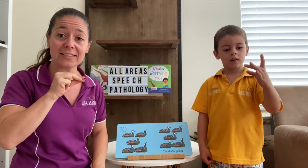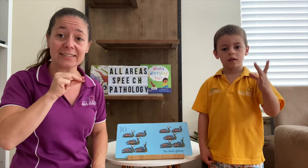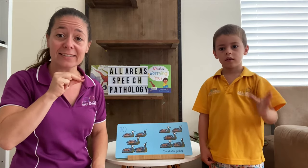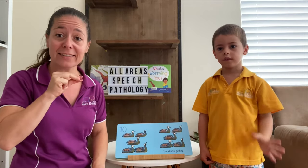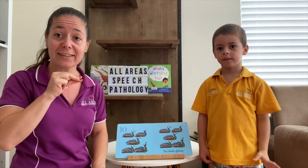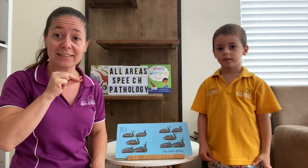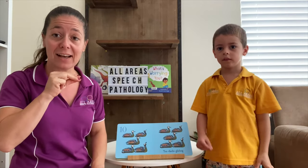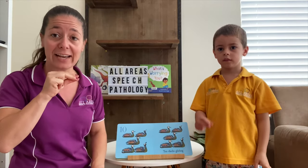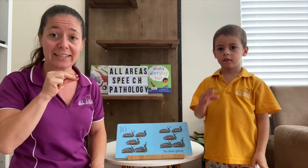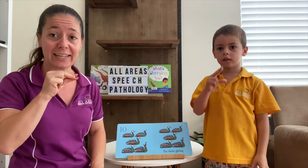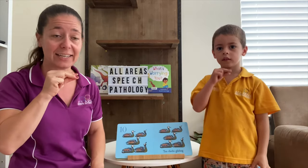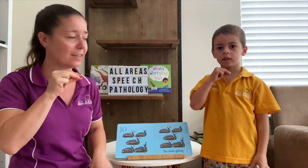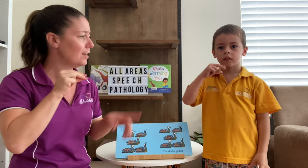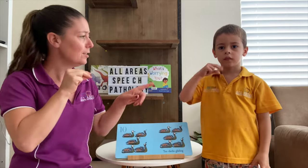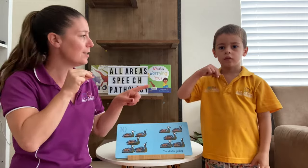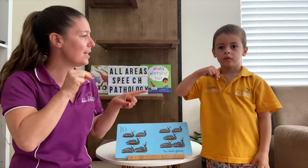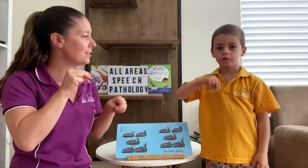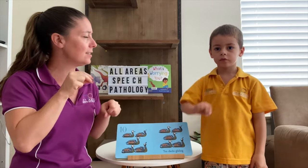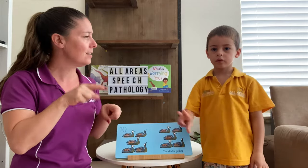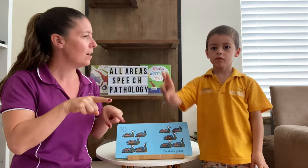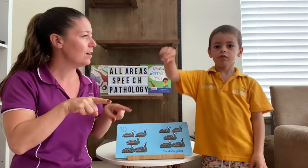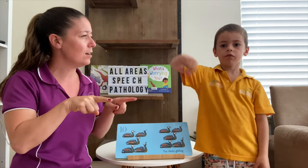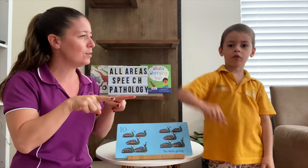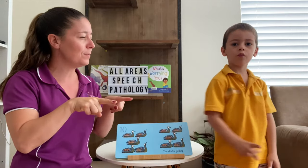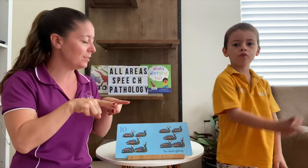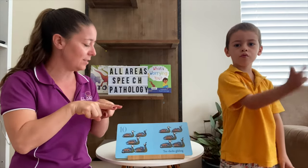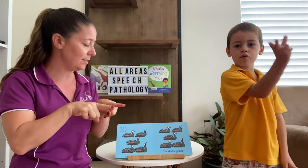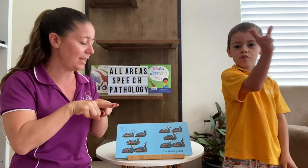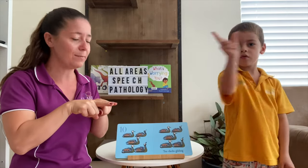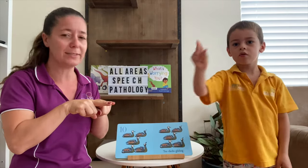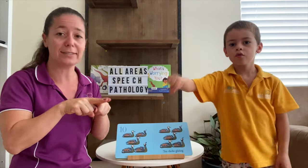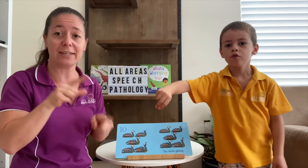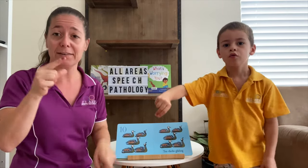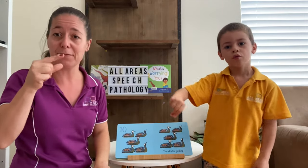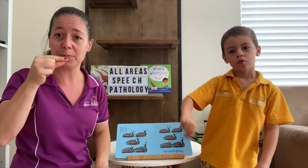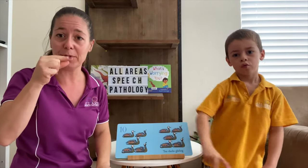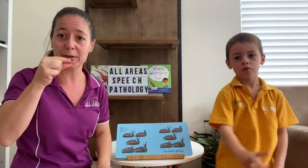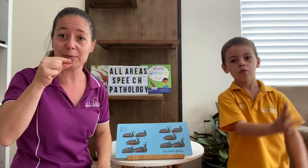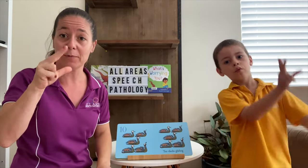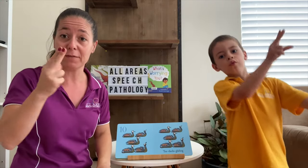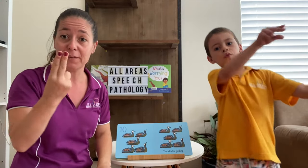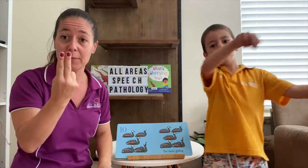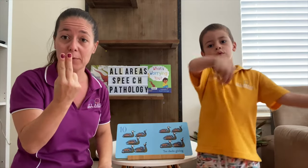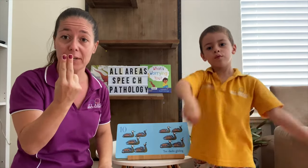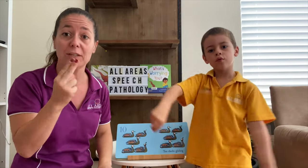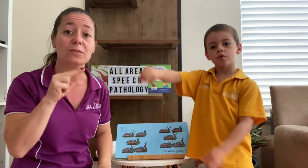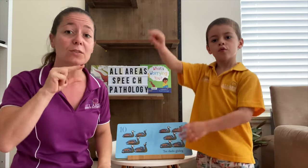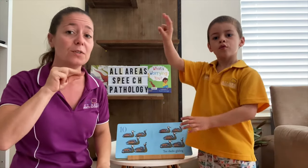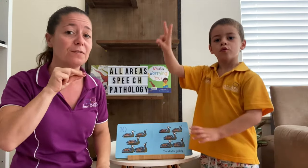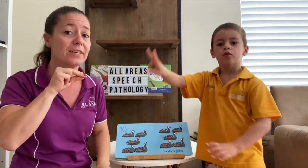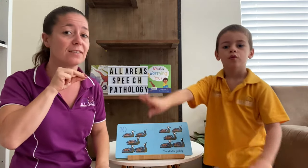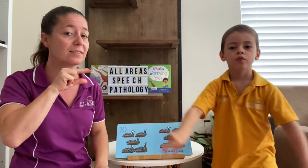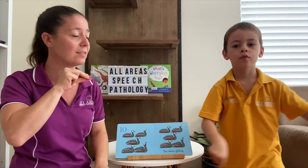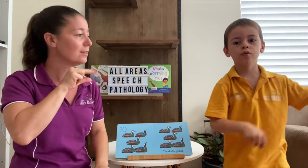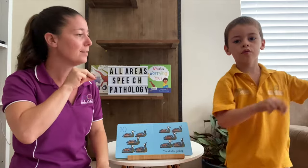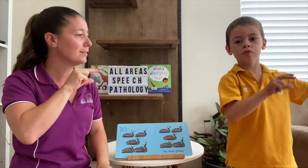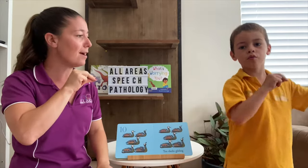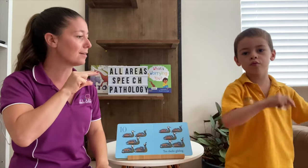gliding. So that's almost the same as the sign for bird with one finger but we're going to use two fingers. Ducks.